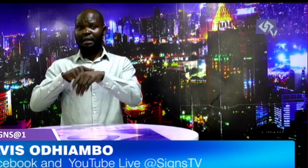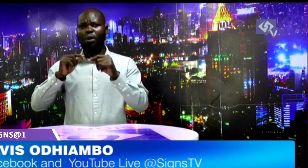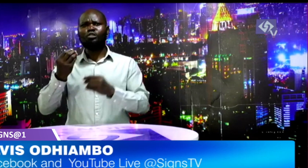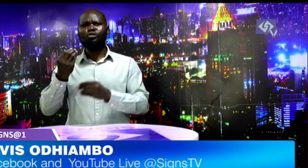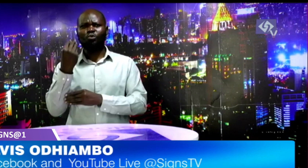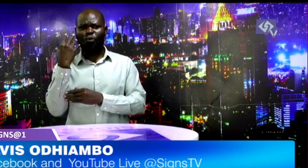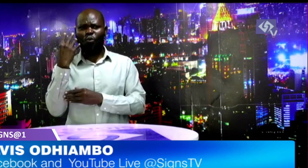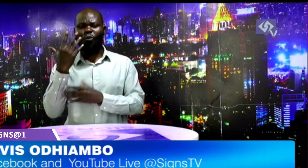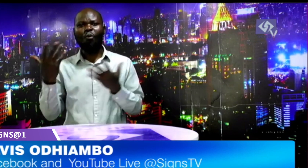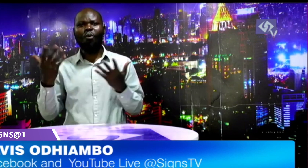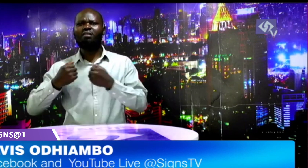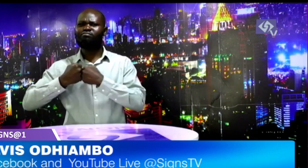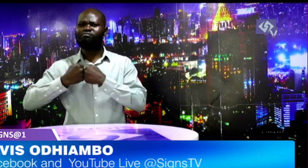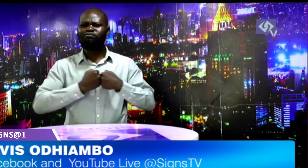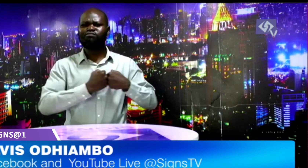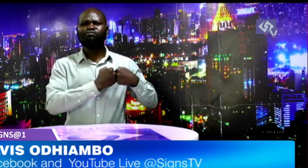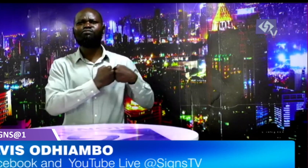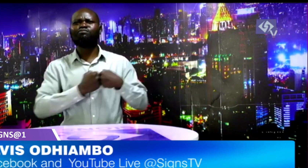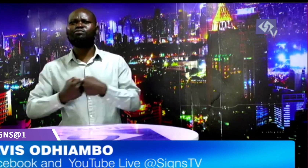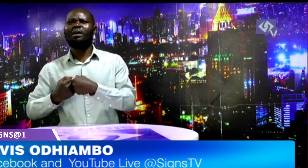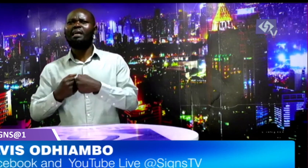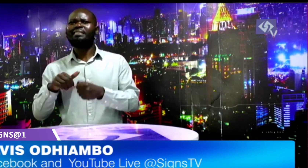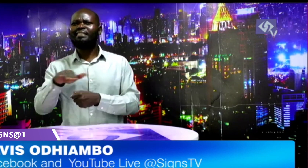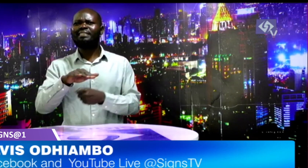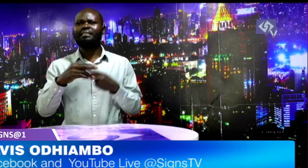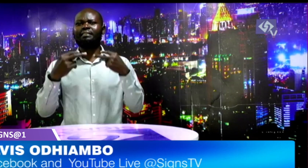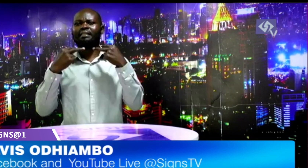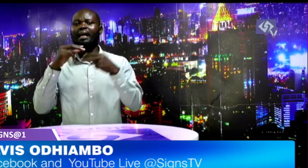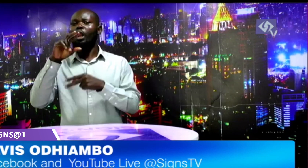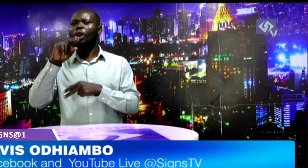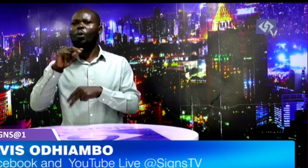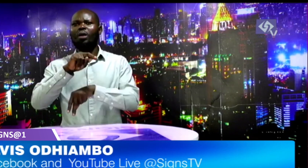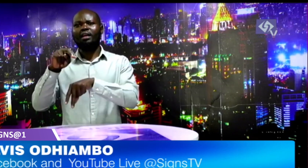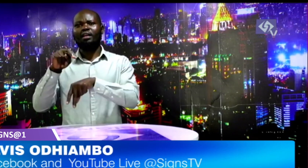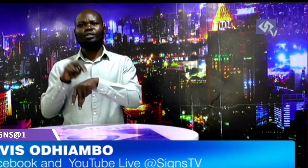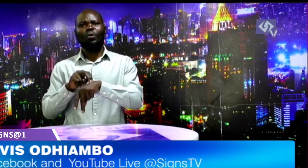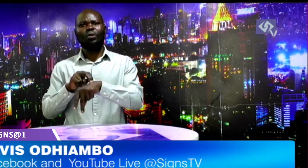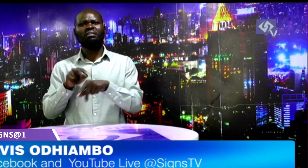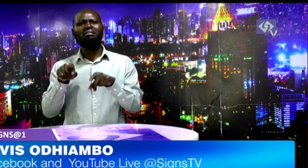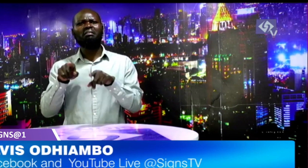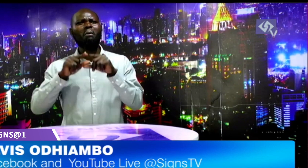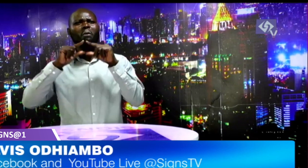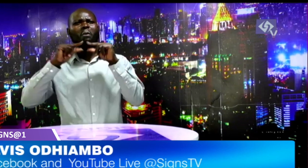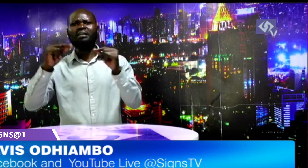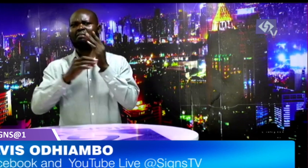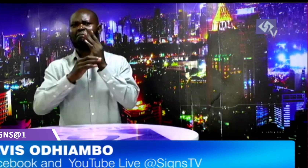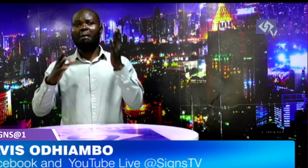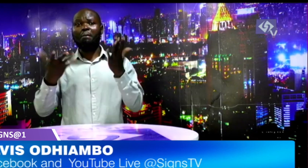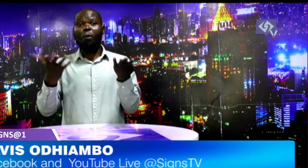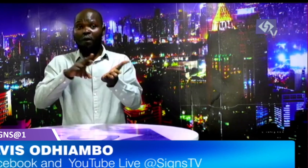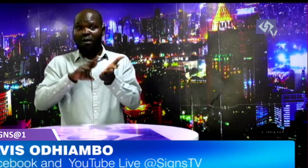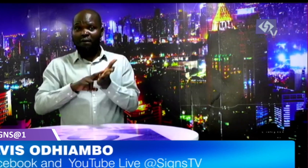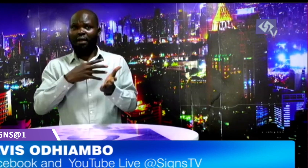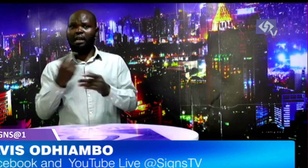reset economic policies comprehensively while acknowledging the challenges